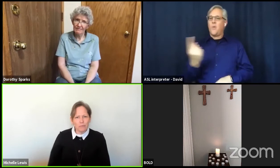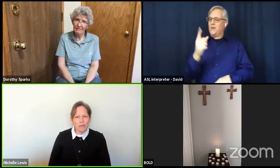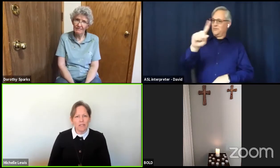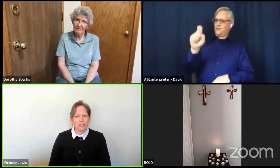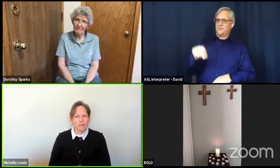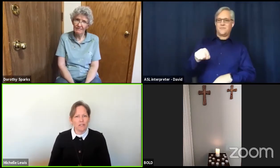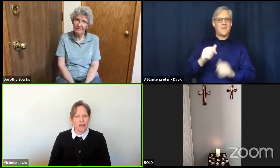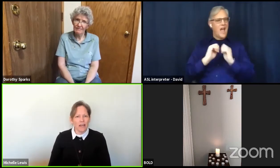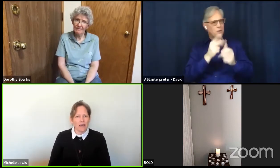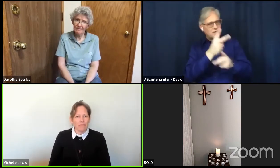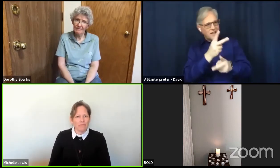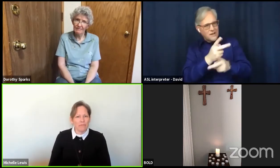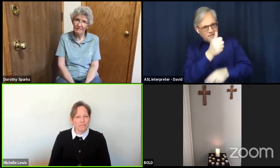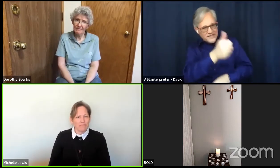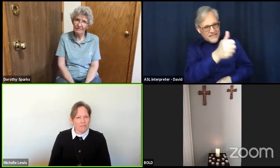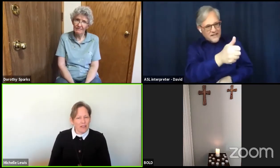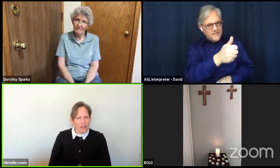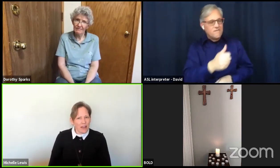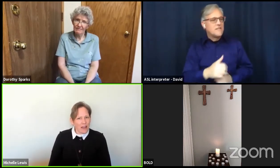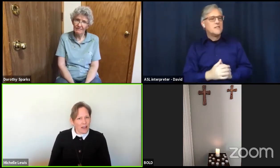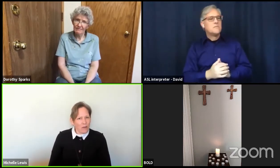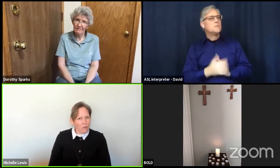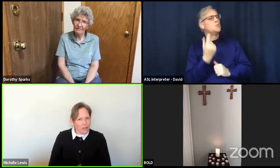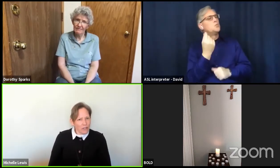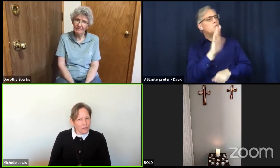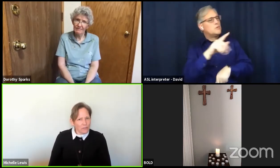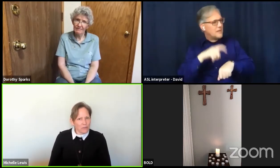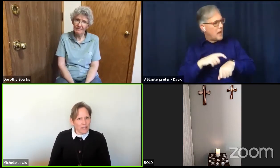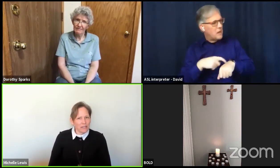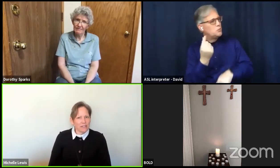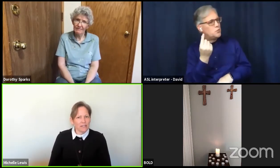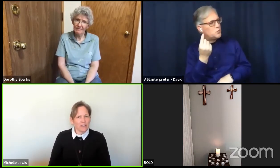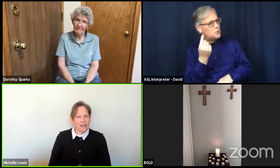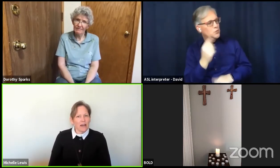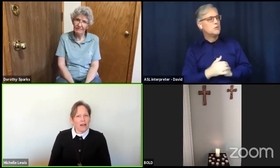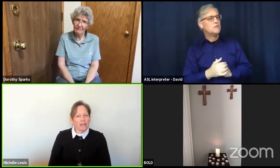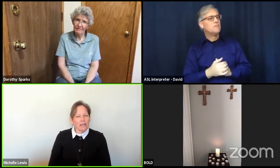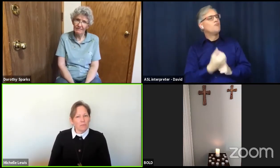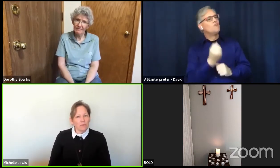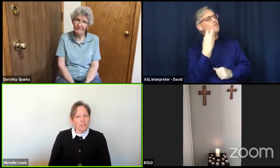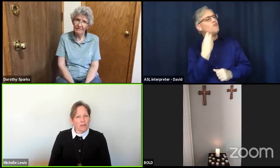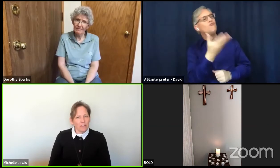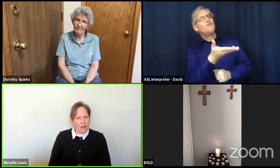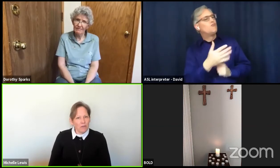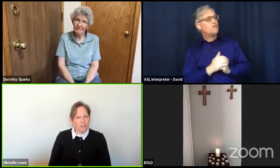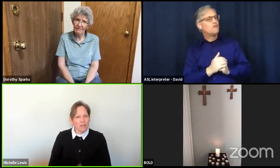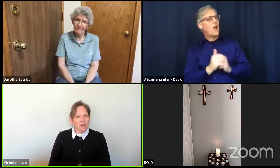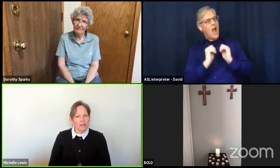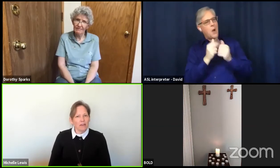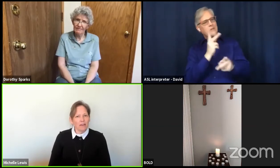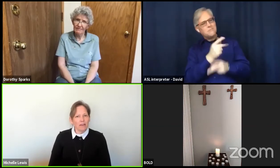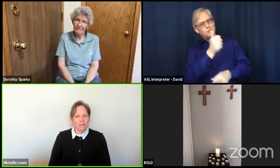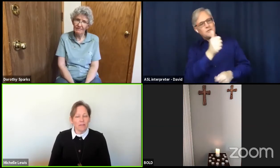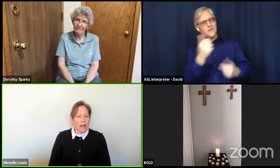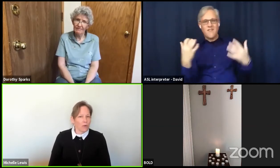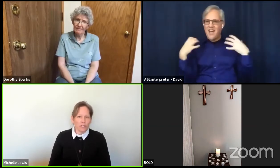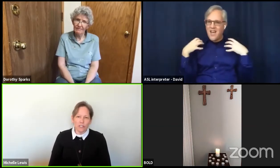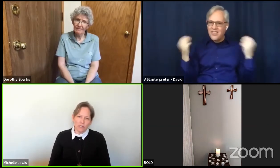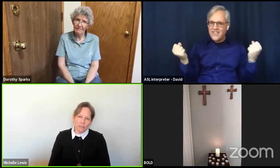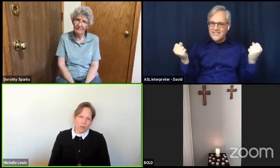your time? What are you doing to keep yourself healthy? That question has popped up